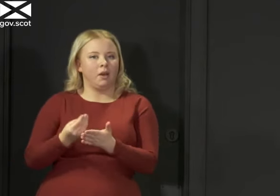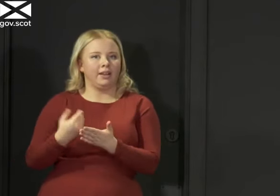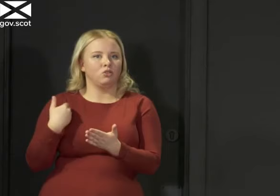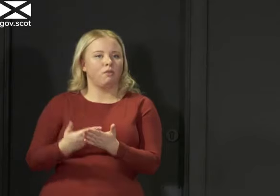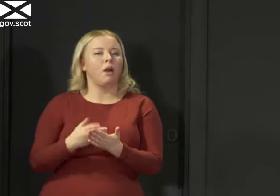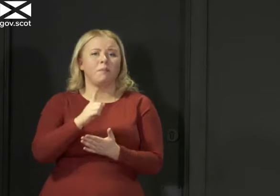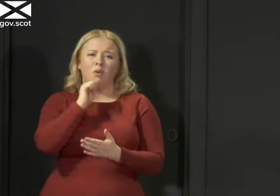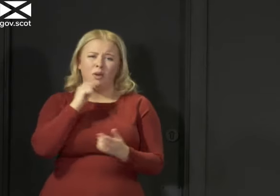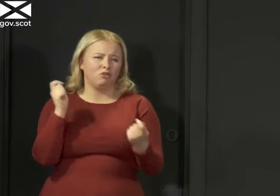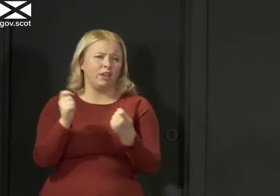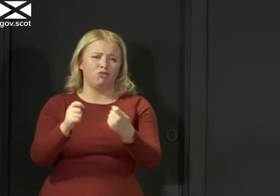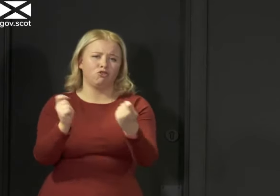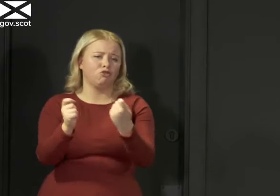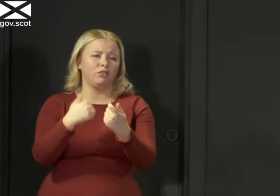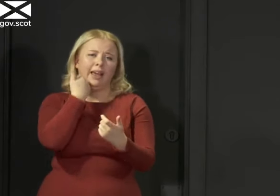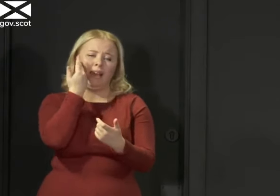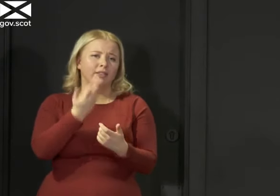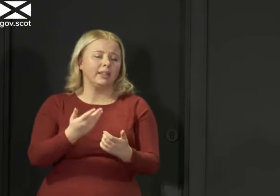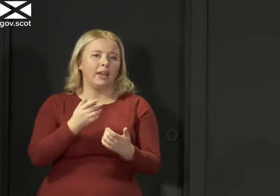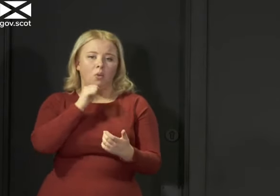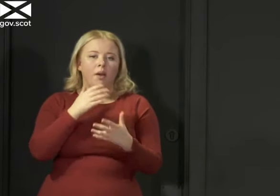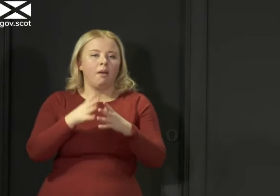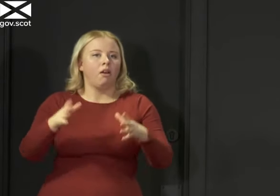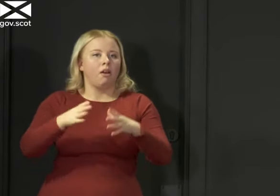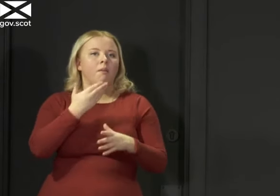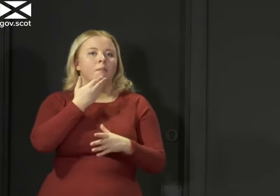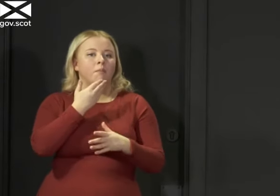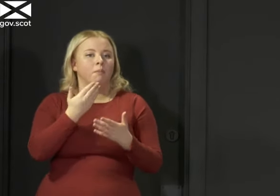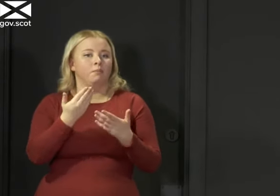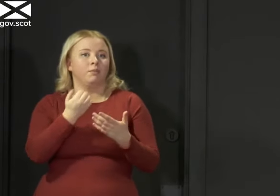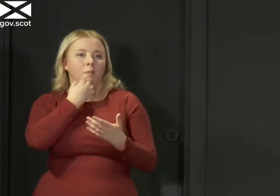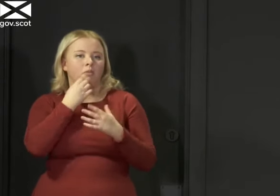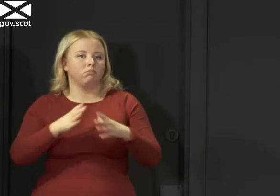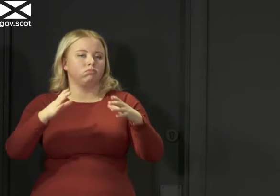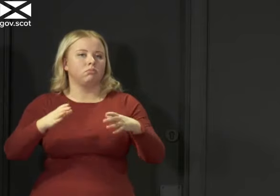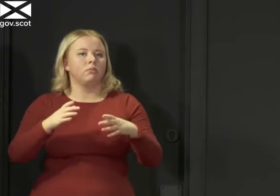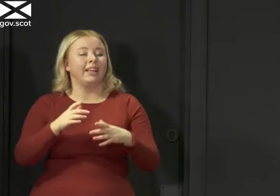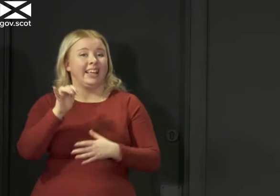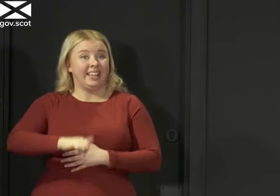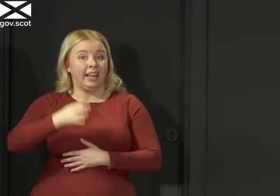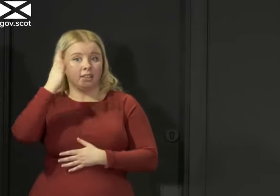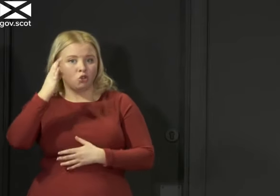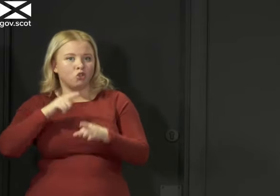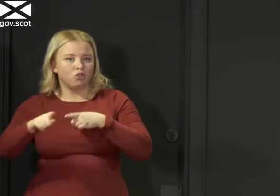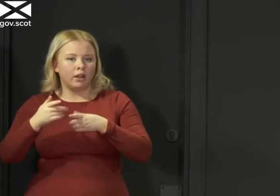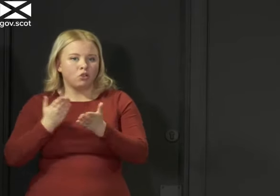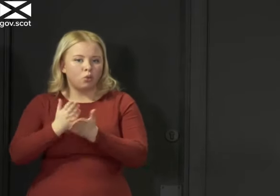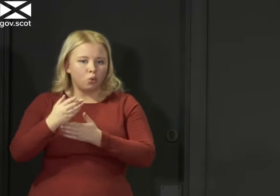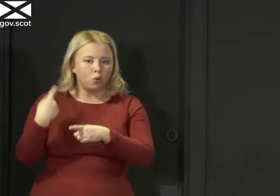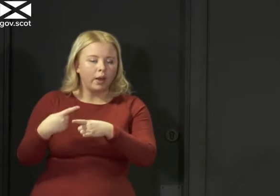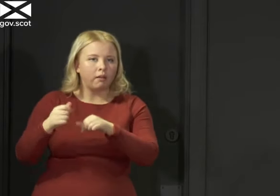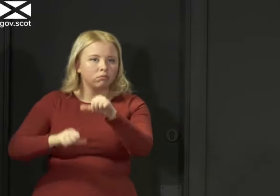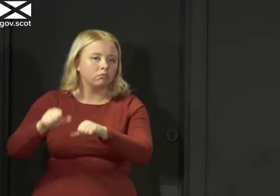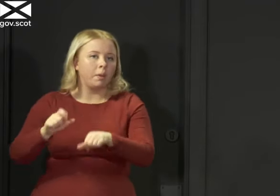every single day as more of these applications are processed. And yes, local authorities are trying to get through that as quickly as possible because it matters